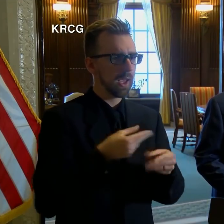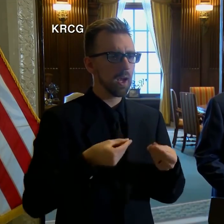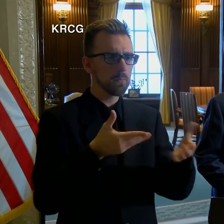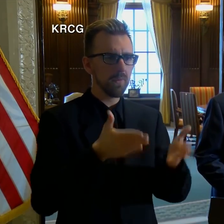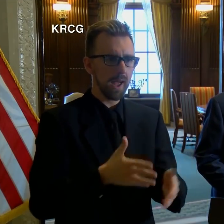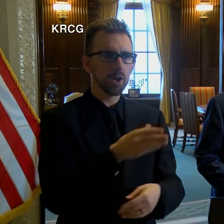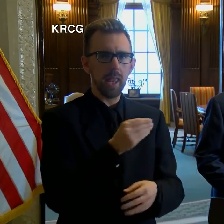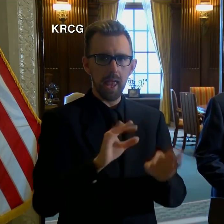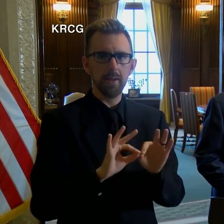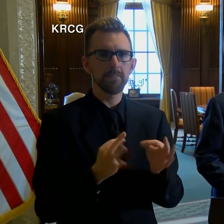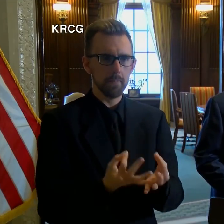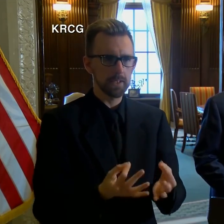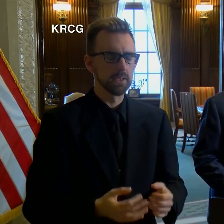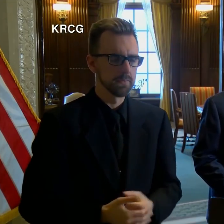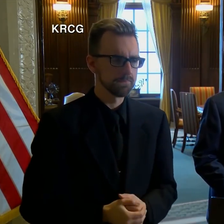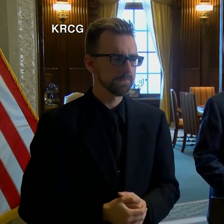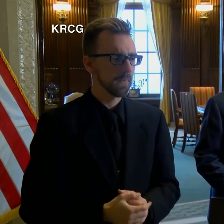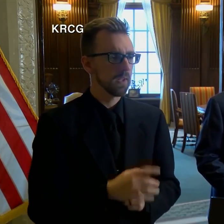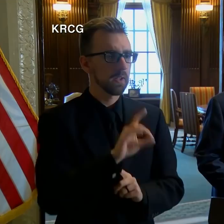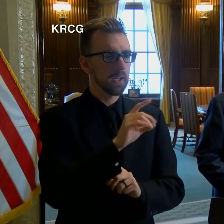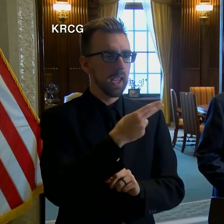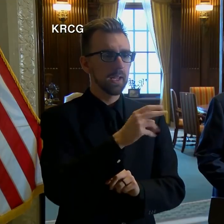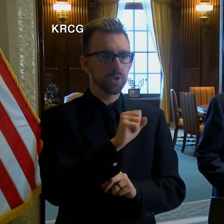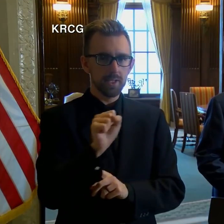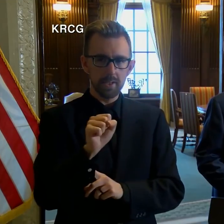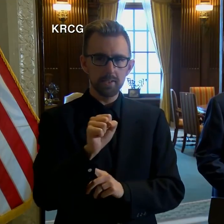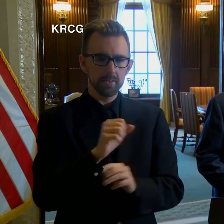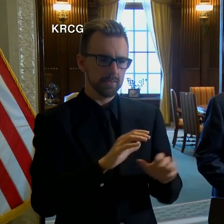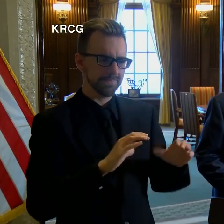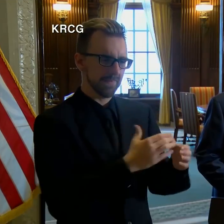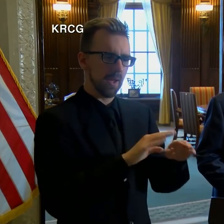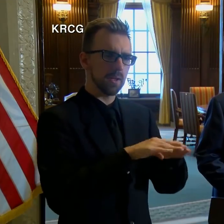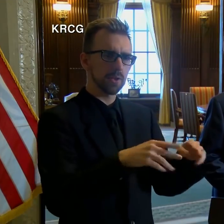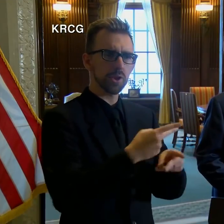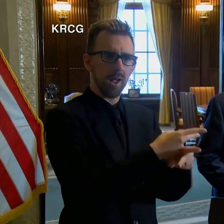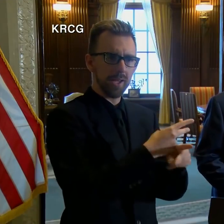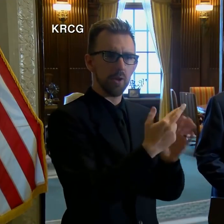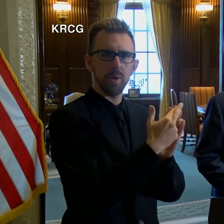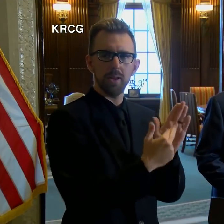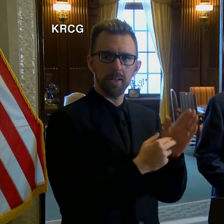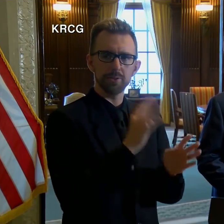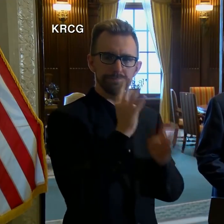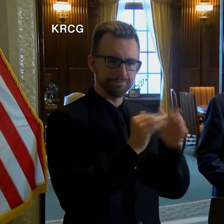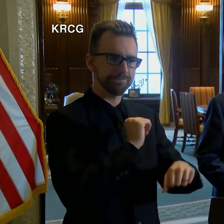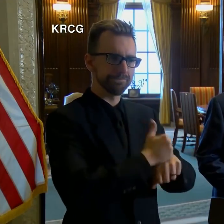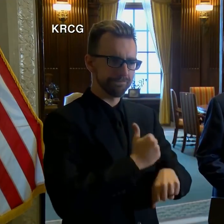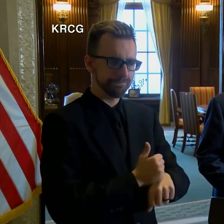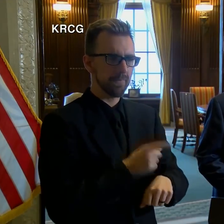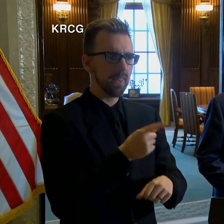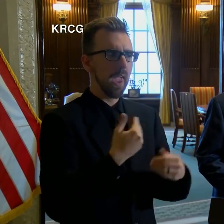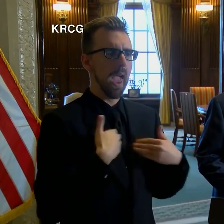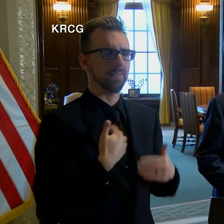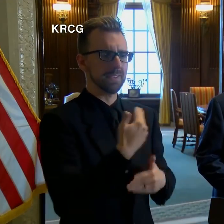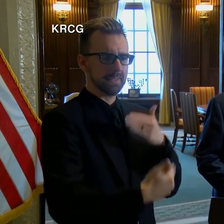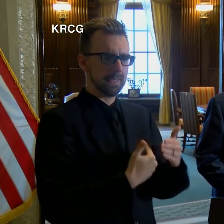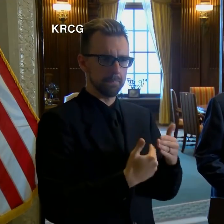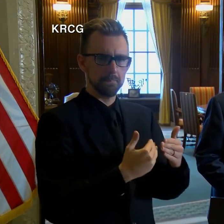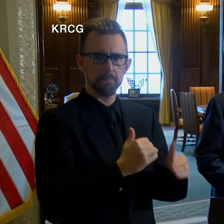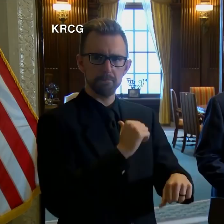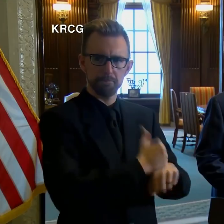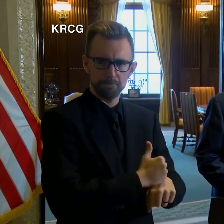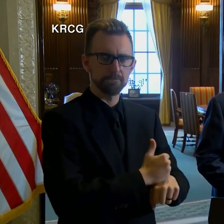families. DHSS Section of Child Care Regulation has taken the following steps.